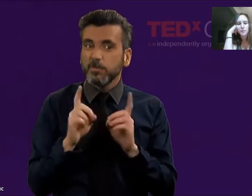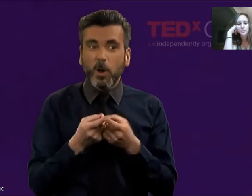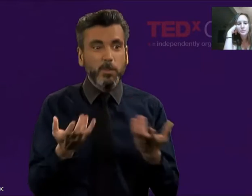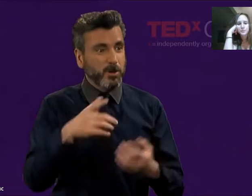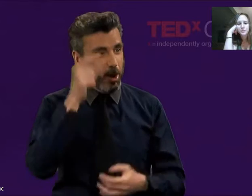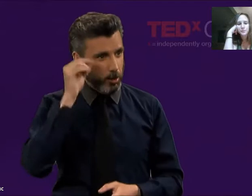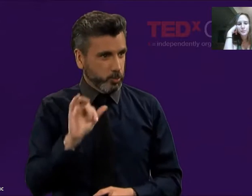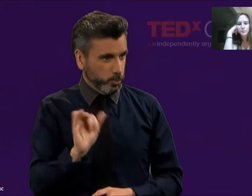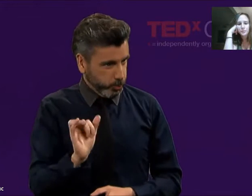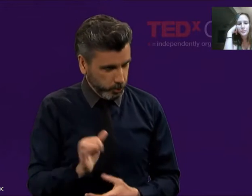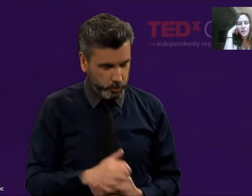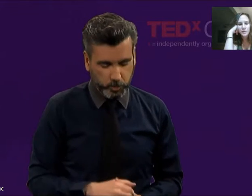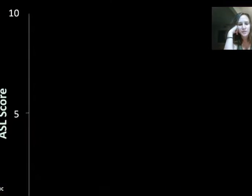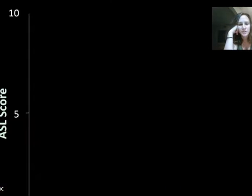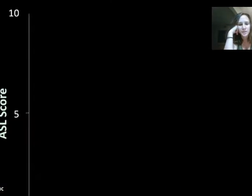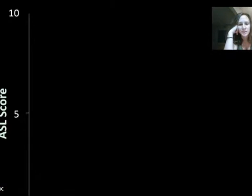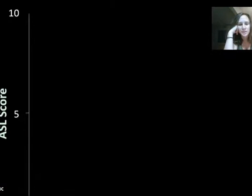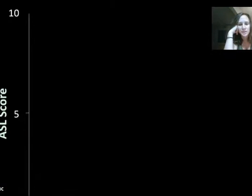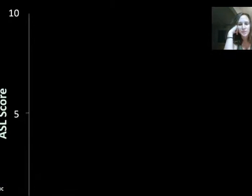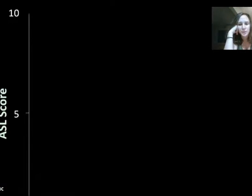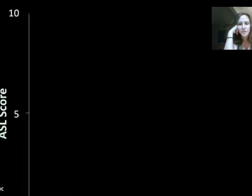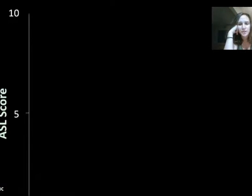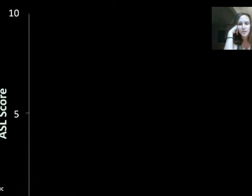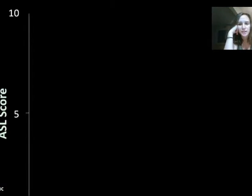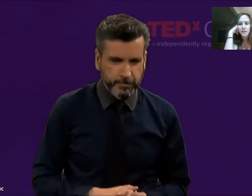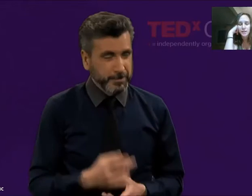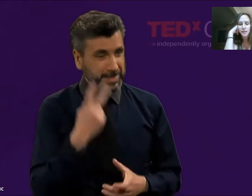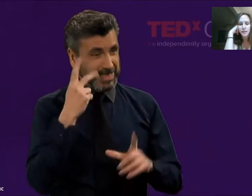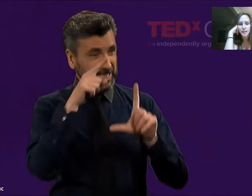They're from the psychology department at Gallaudet.